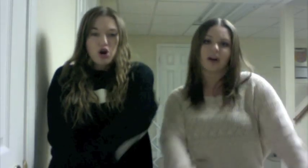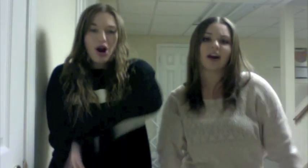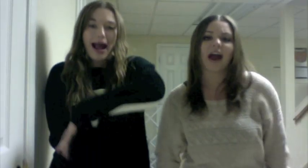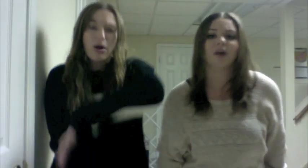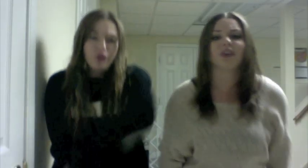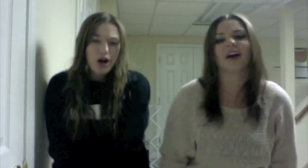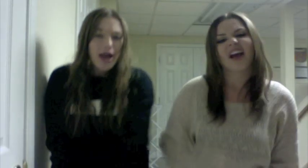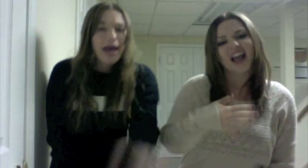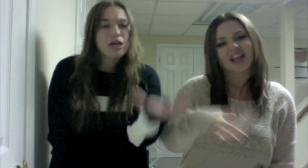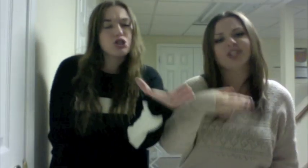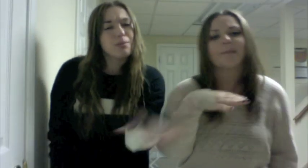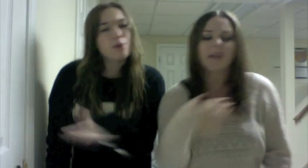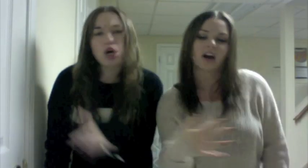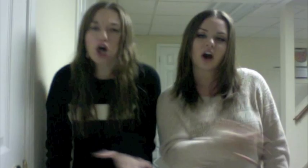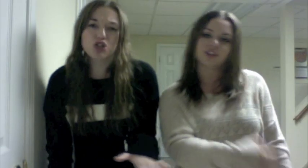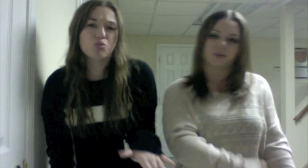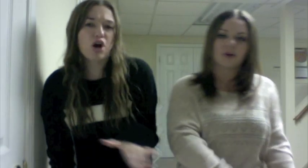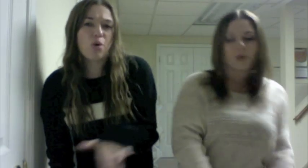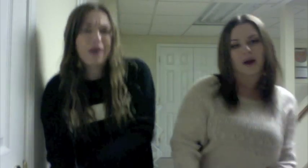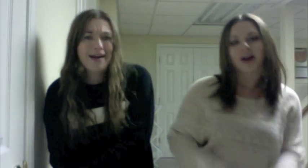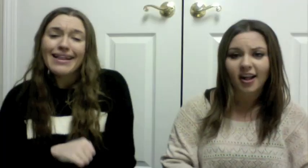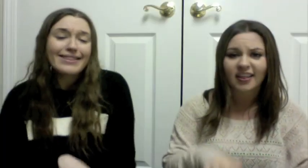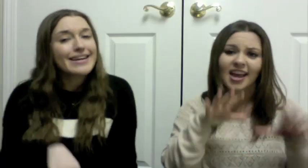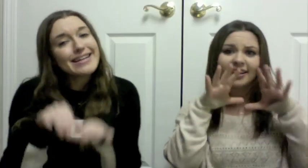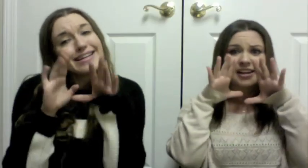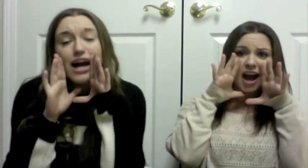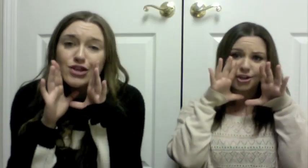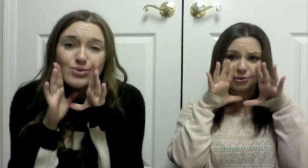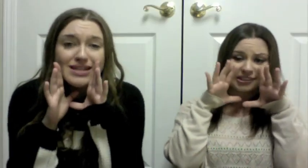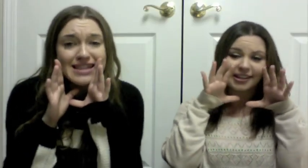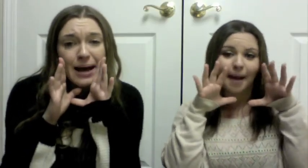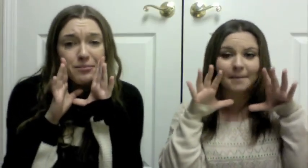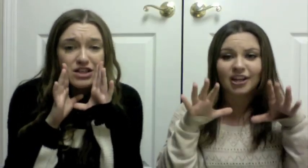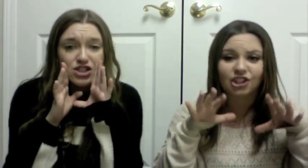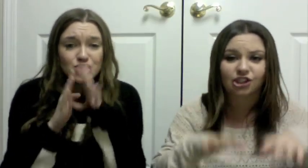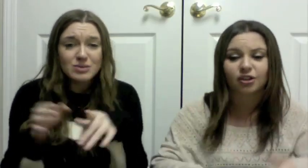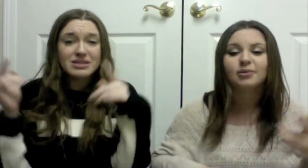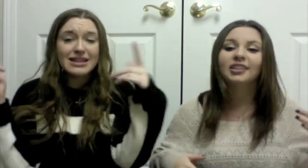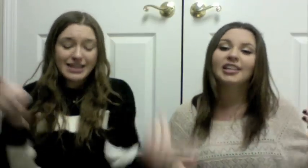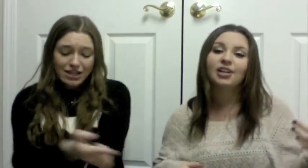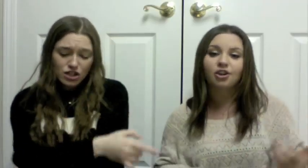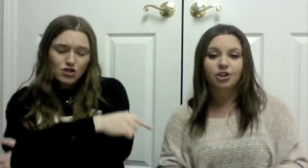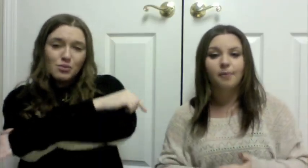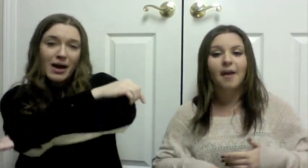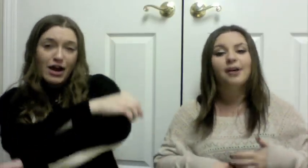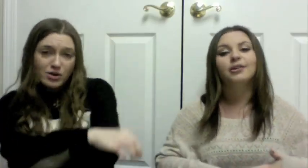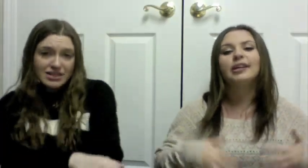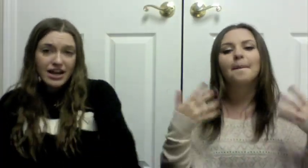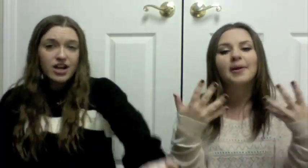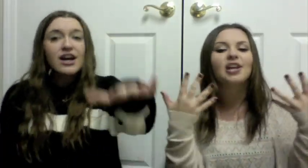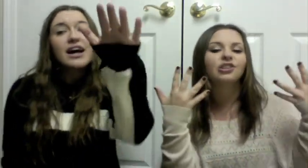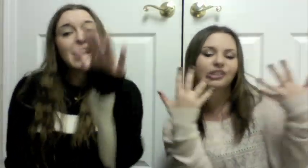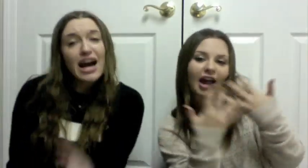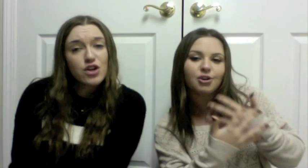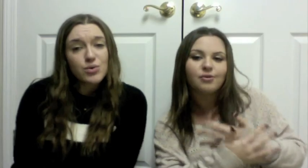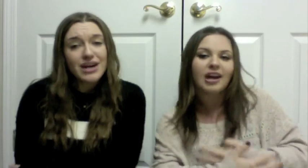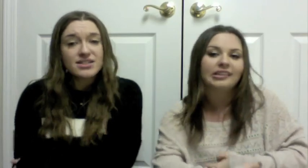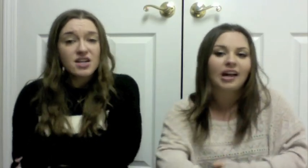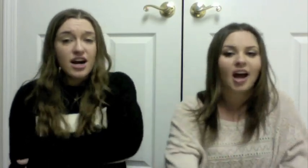out there, Agent McCall don't know where. Lydia using that fan, she screams to lead her to Barrow's lair. Peter's got new nails on,